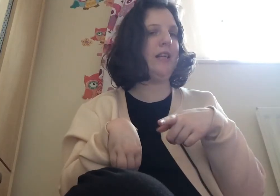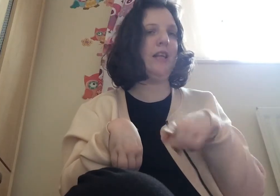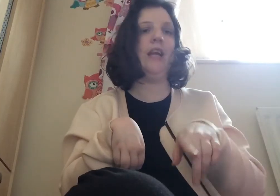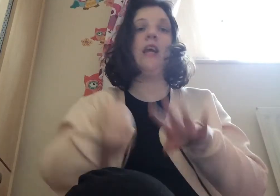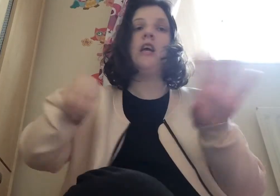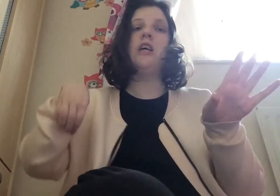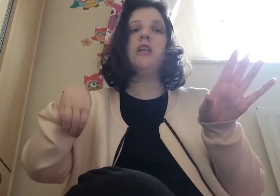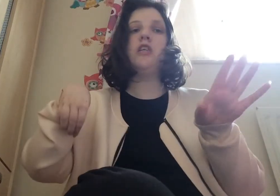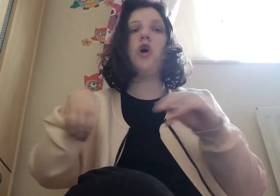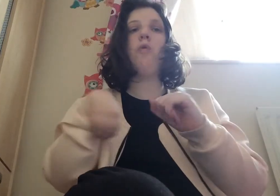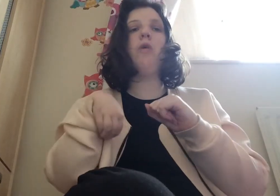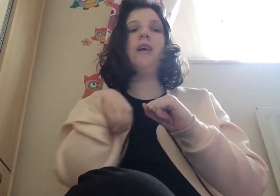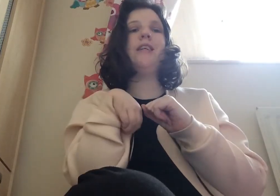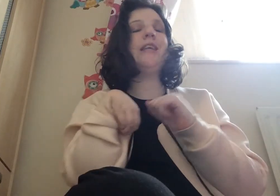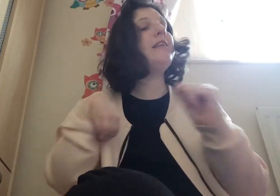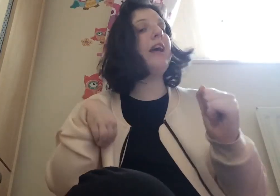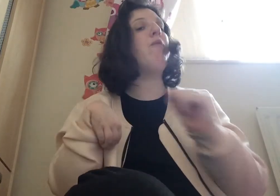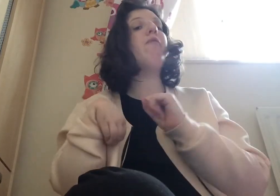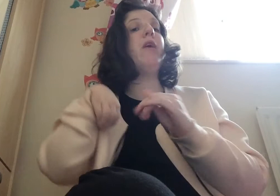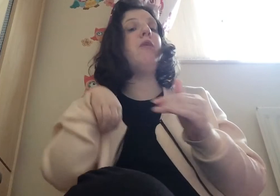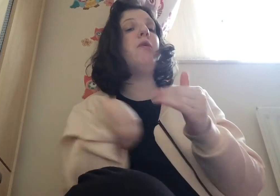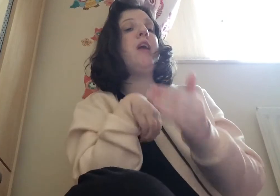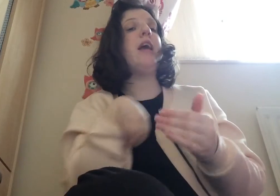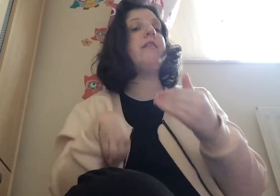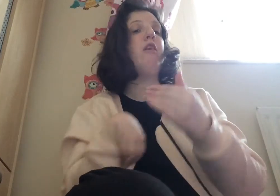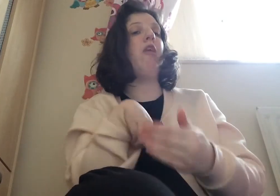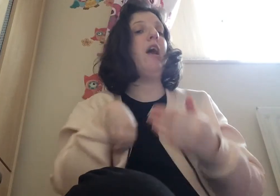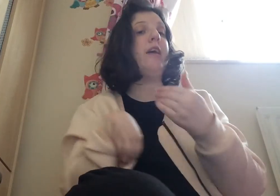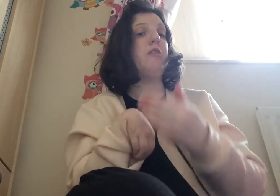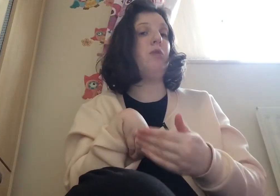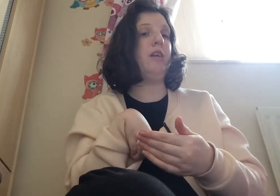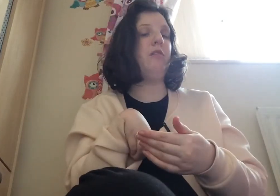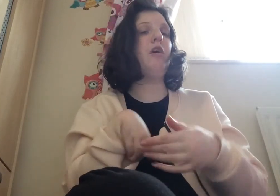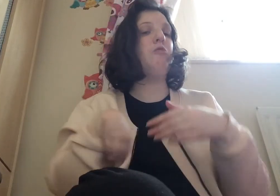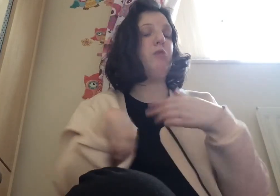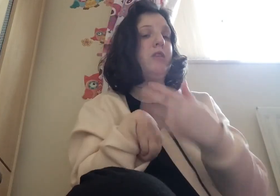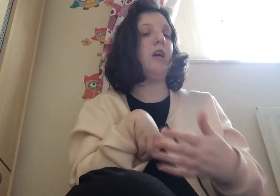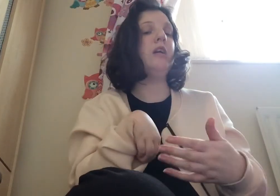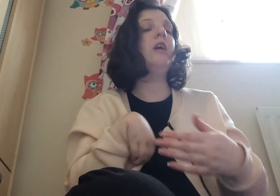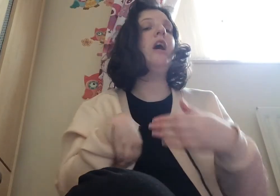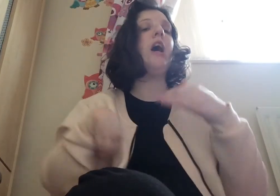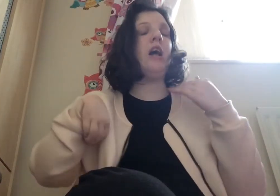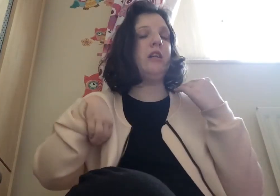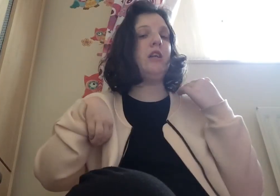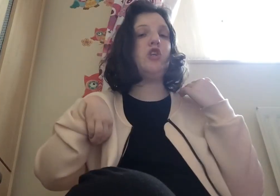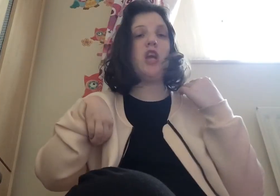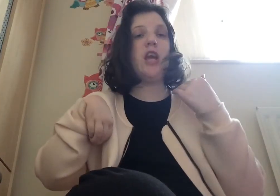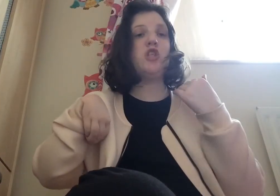so since then we've been communicating online as well on twitter and she is